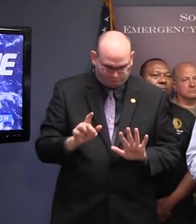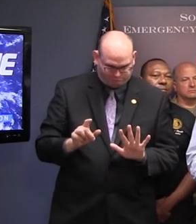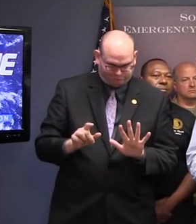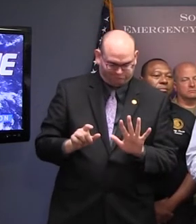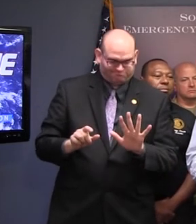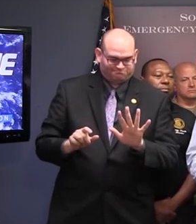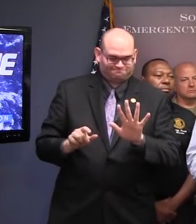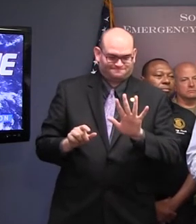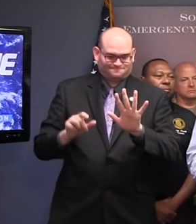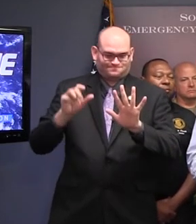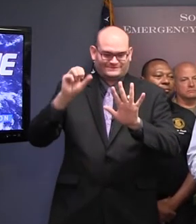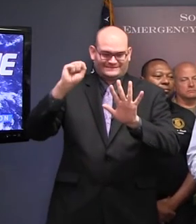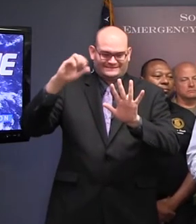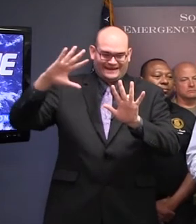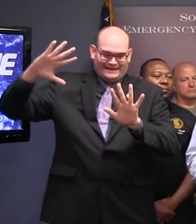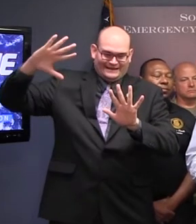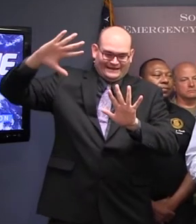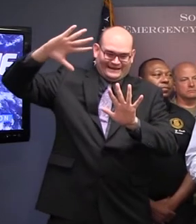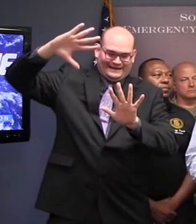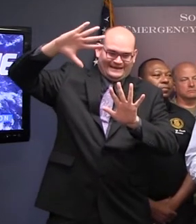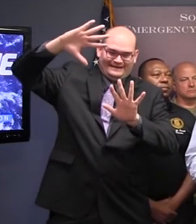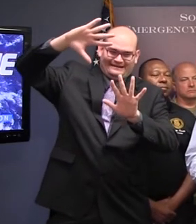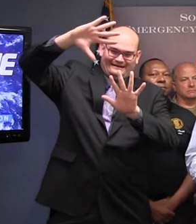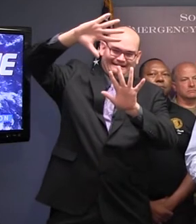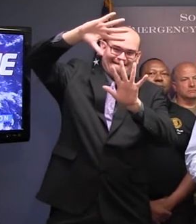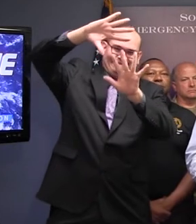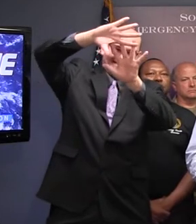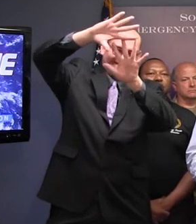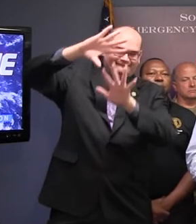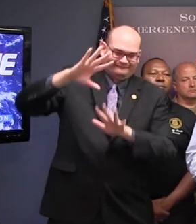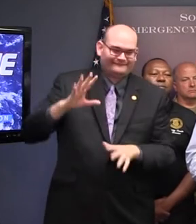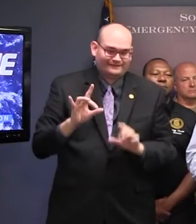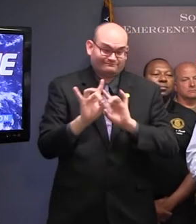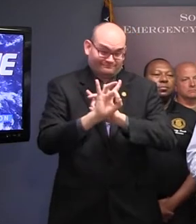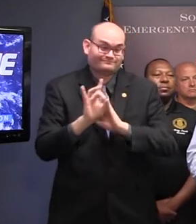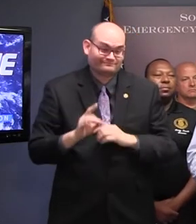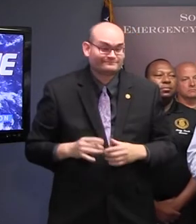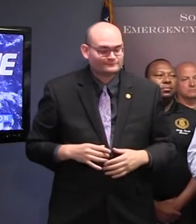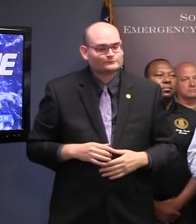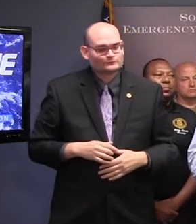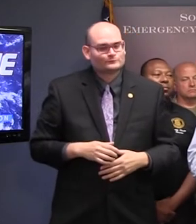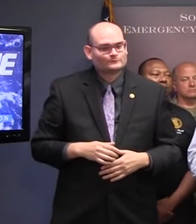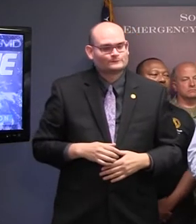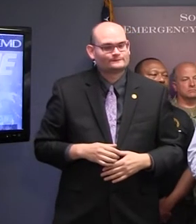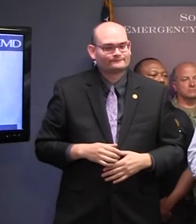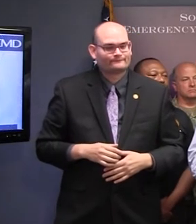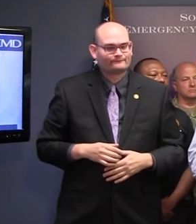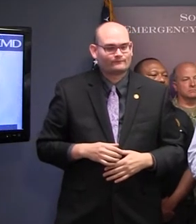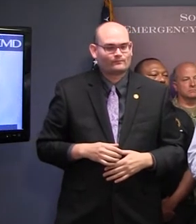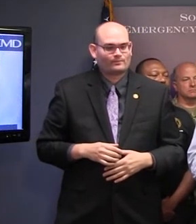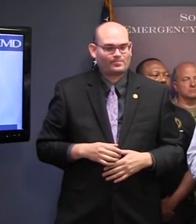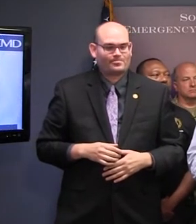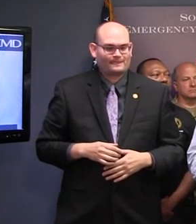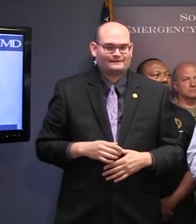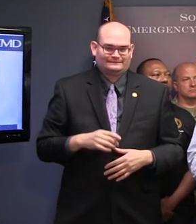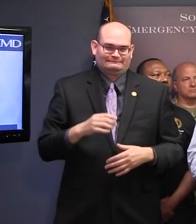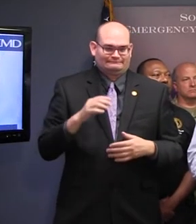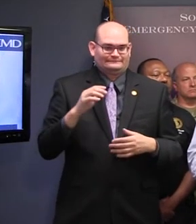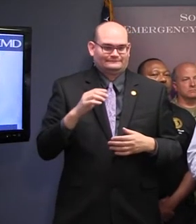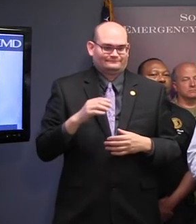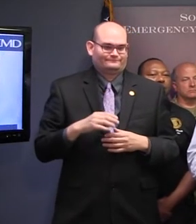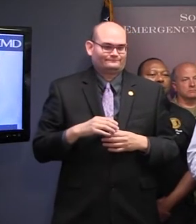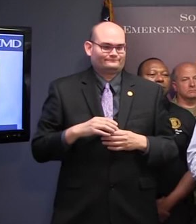escape the storm and to get to safer ground. So as that storm proceeds on, there will be more and more people